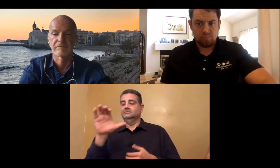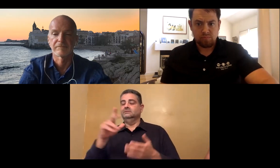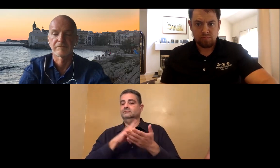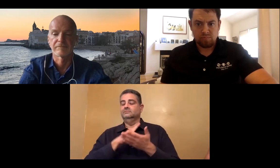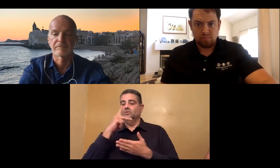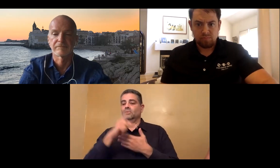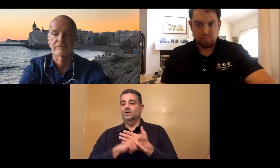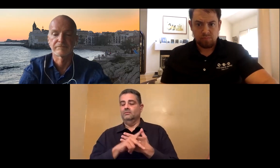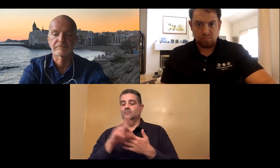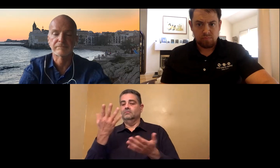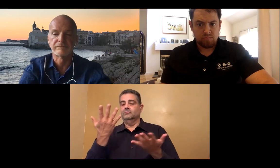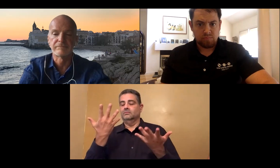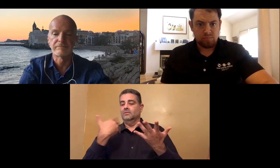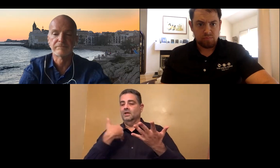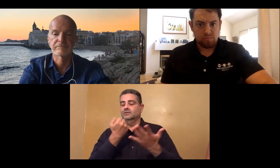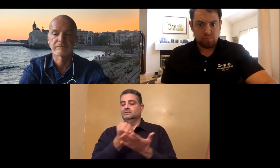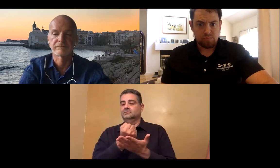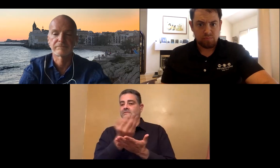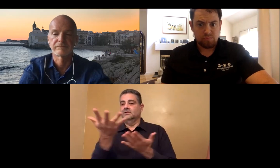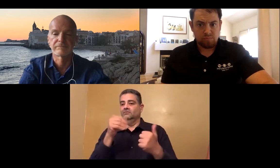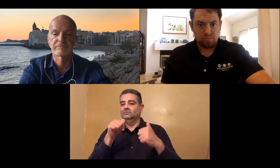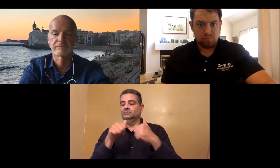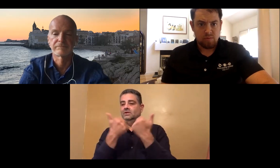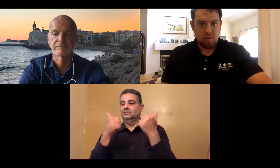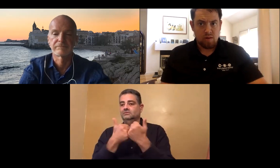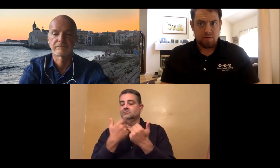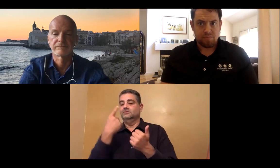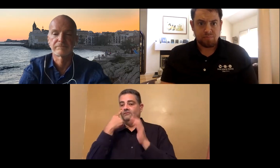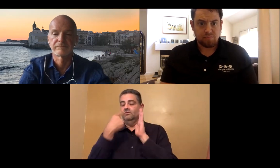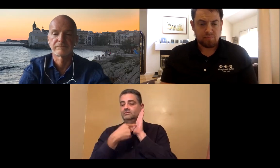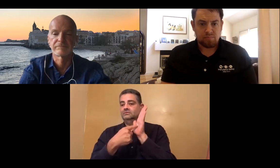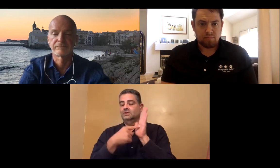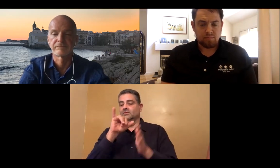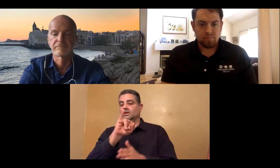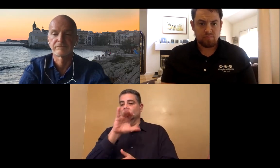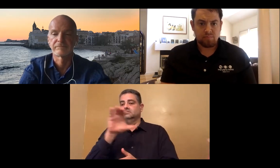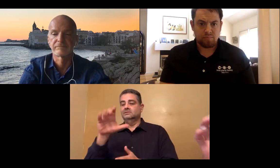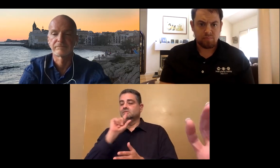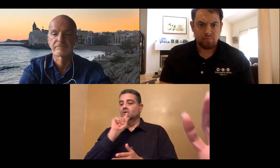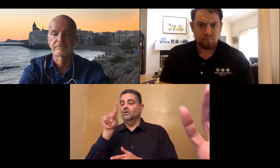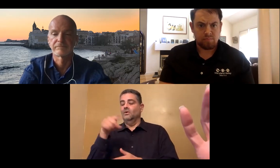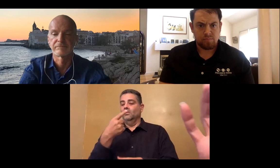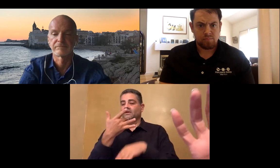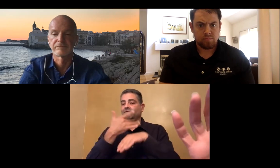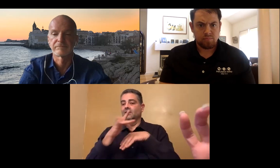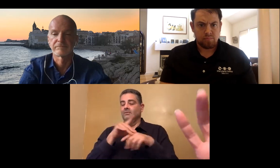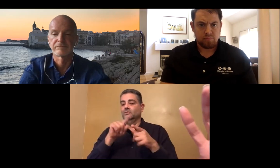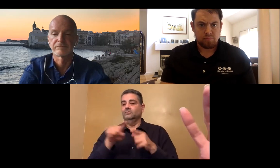Brian here, the ICC program does face several challenges.